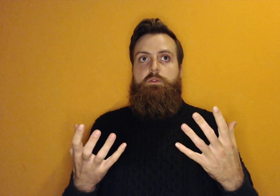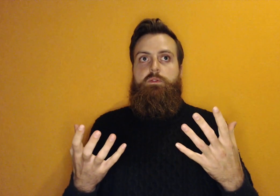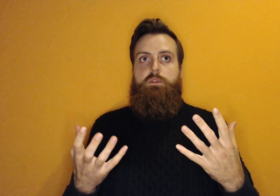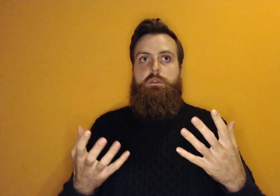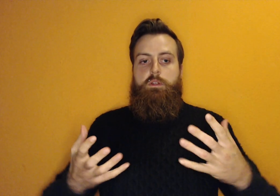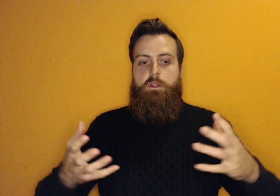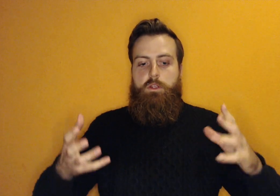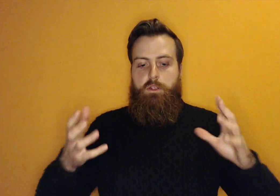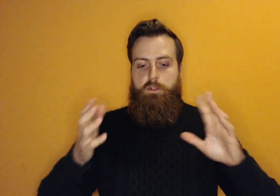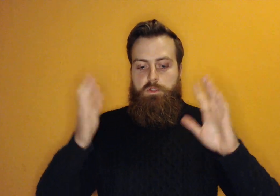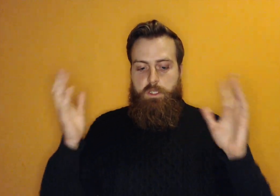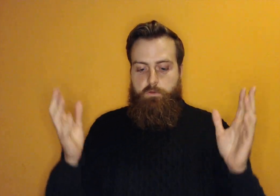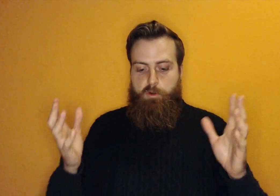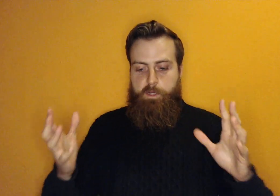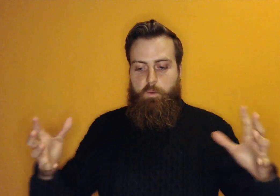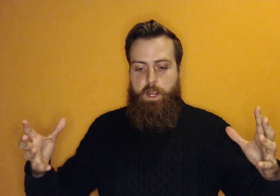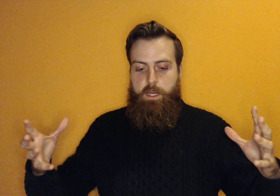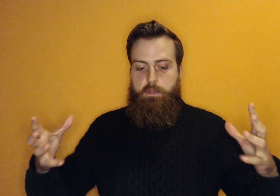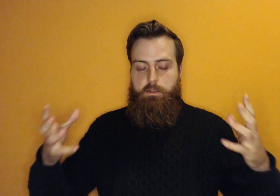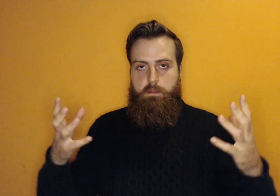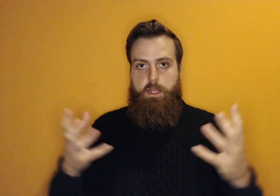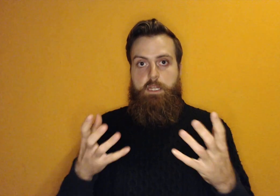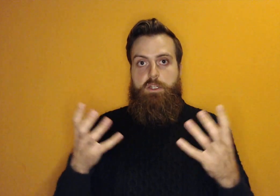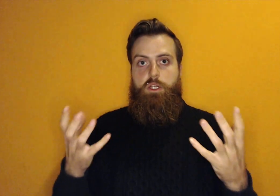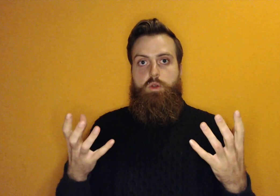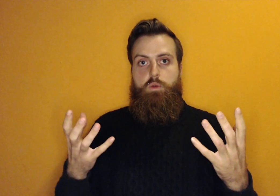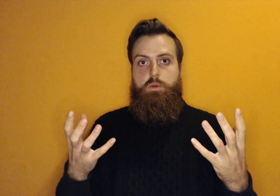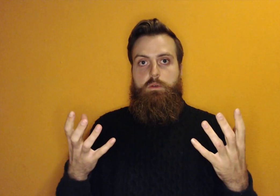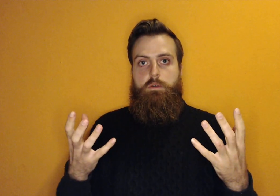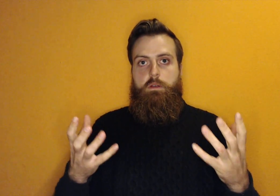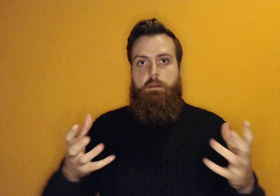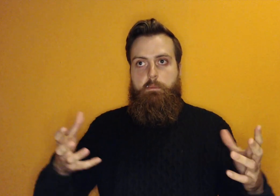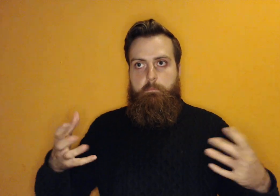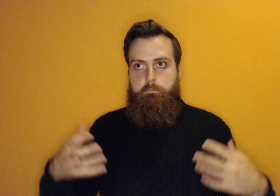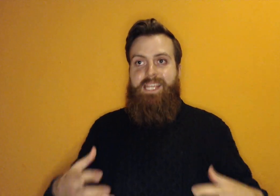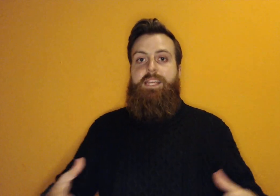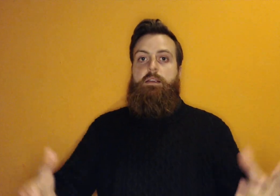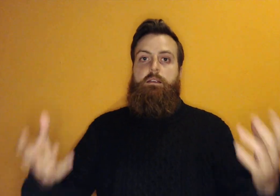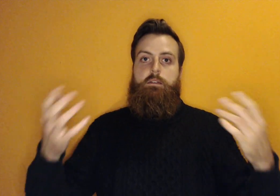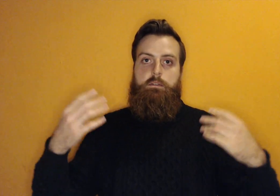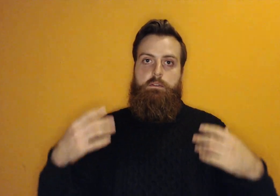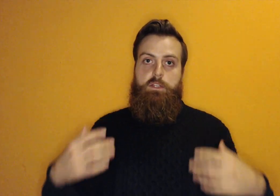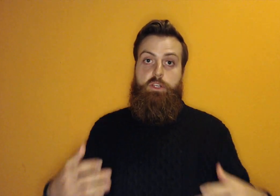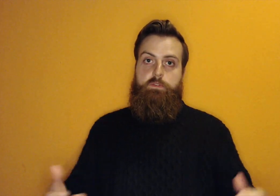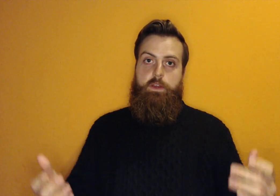yourself dropping away and you being the universe.